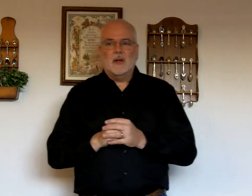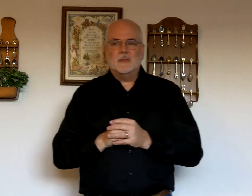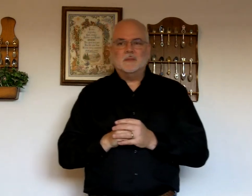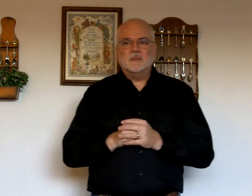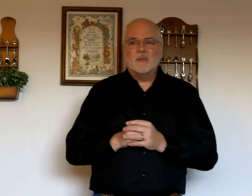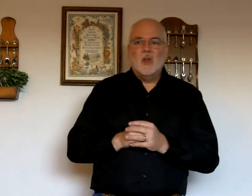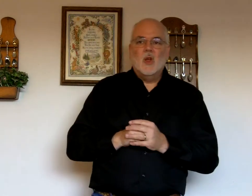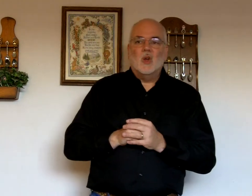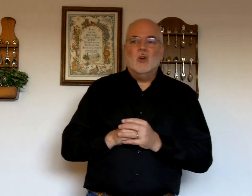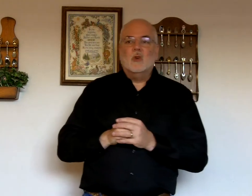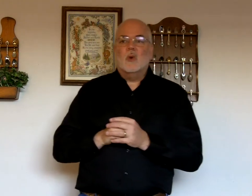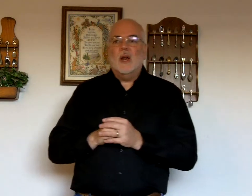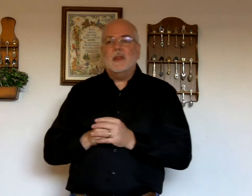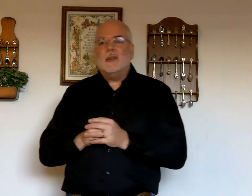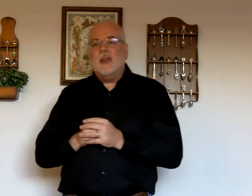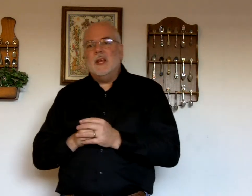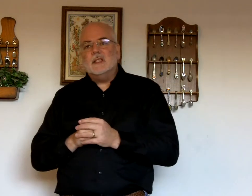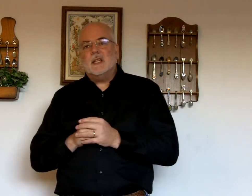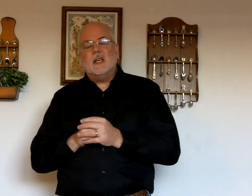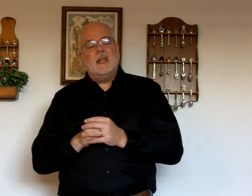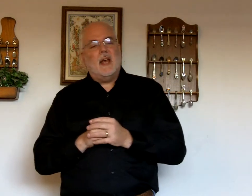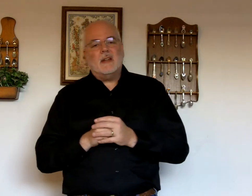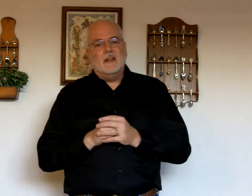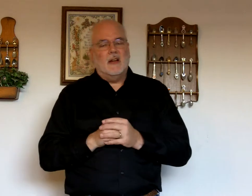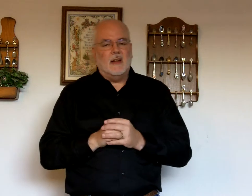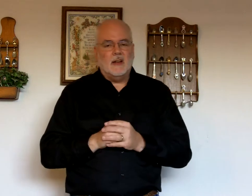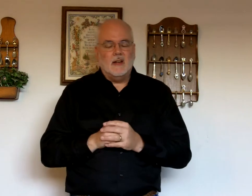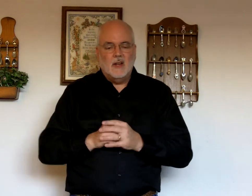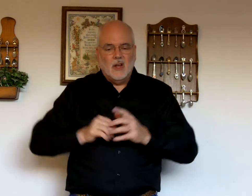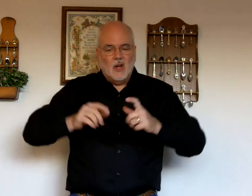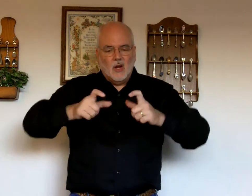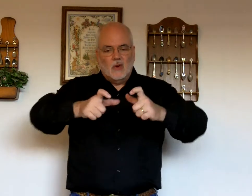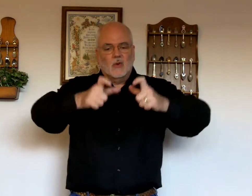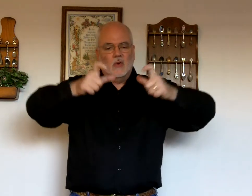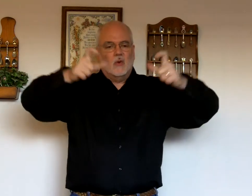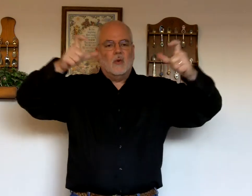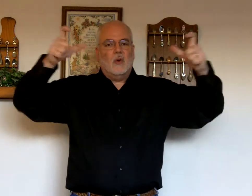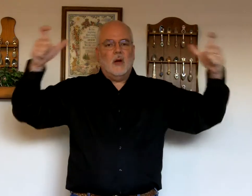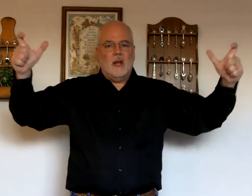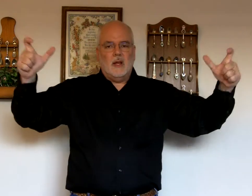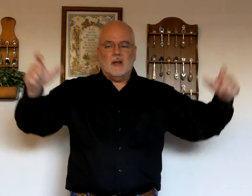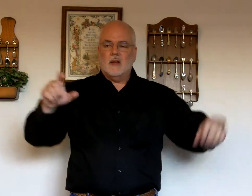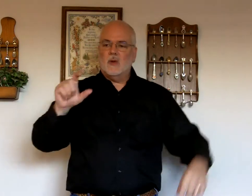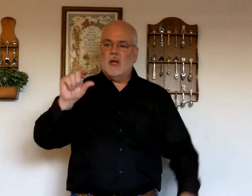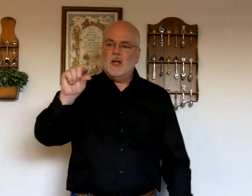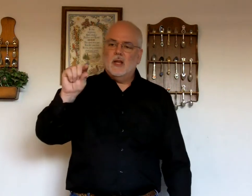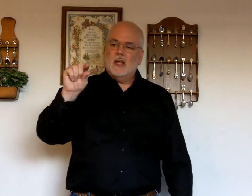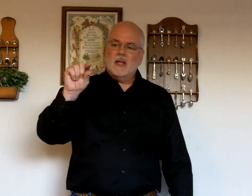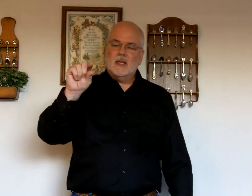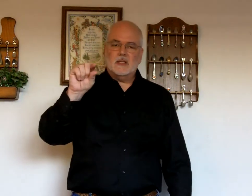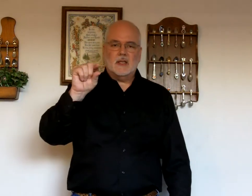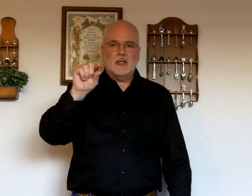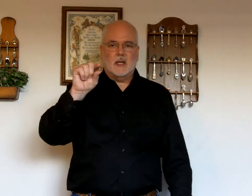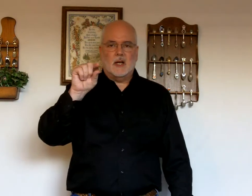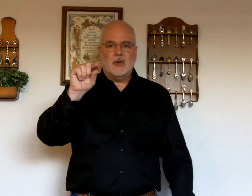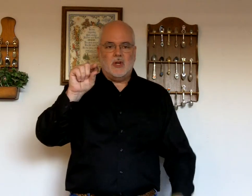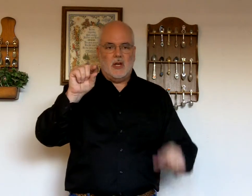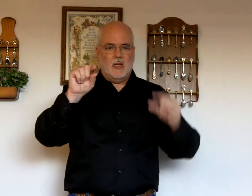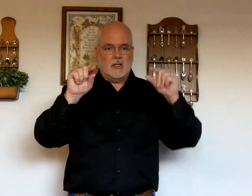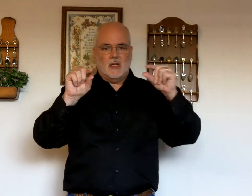great things he has done great okay this says the letter G G this is a